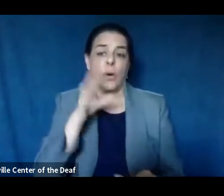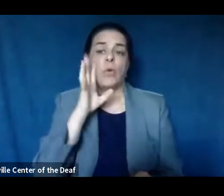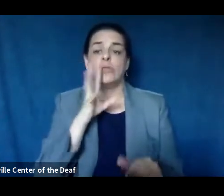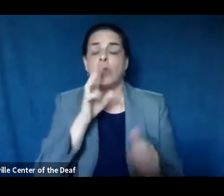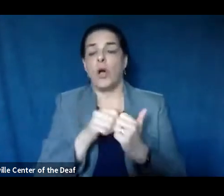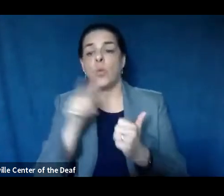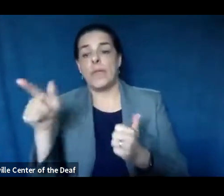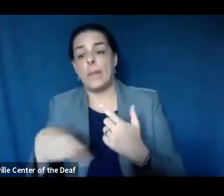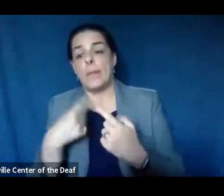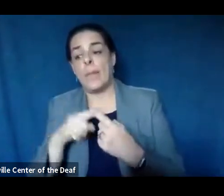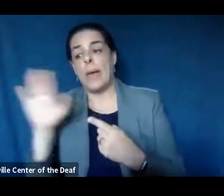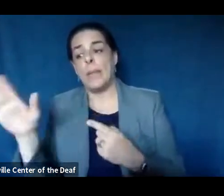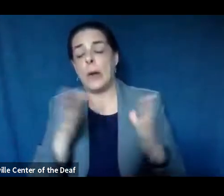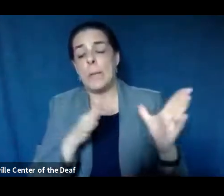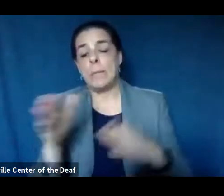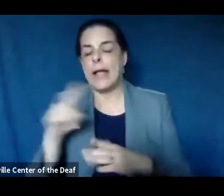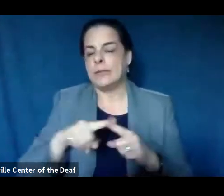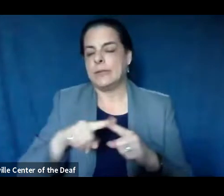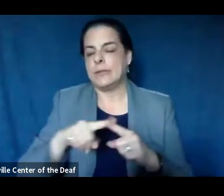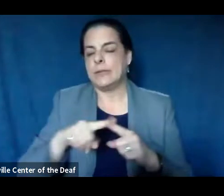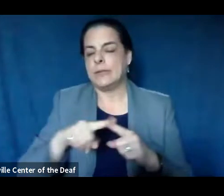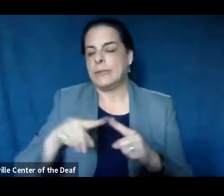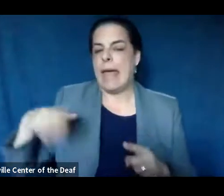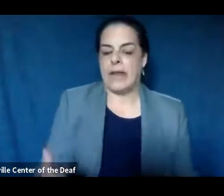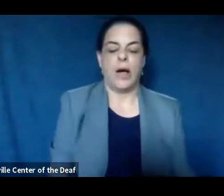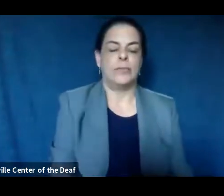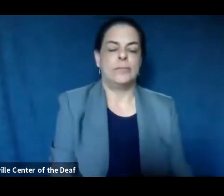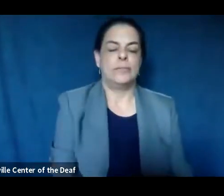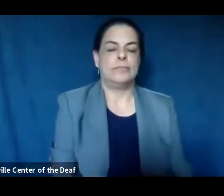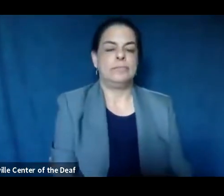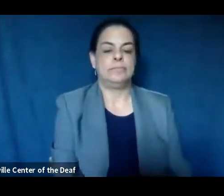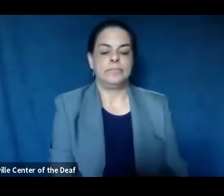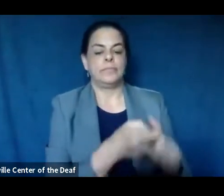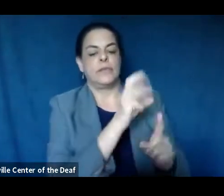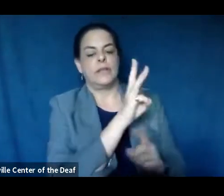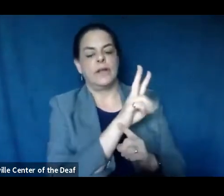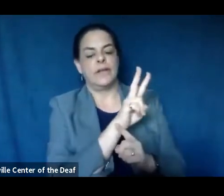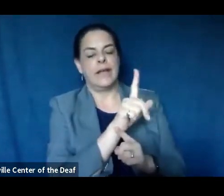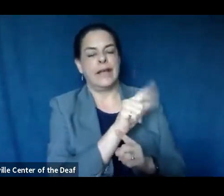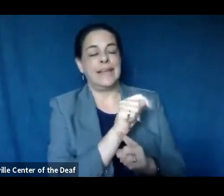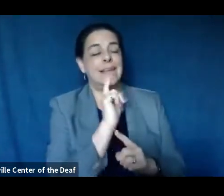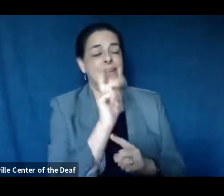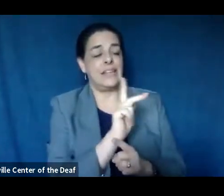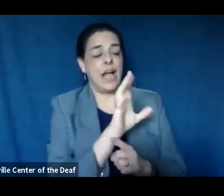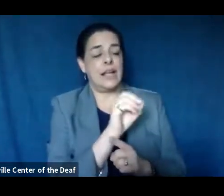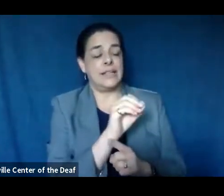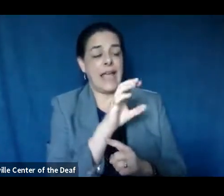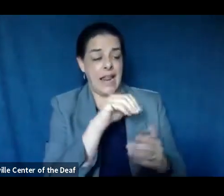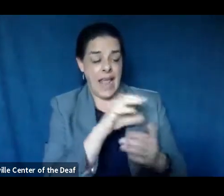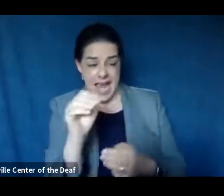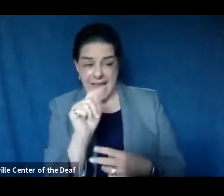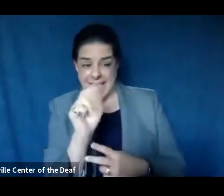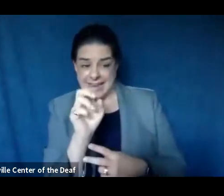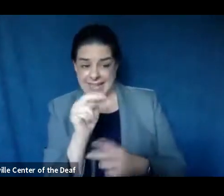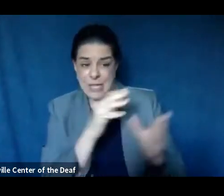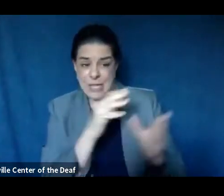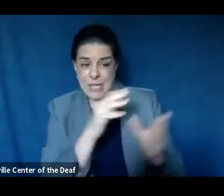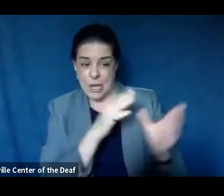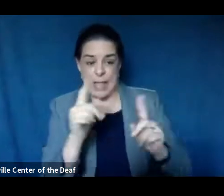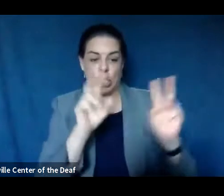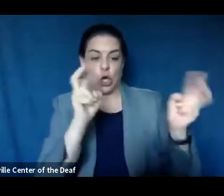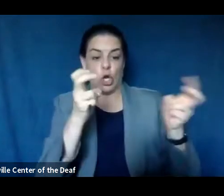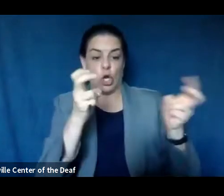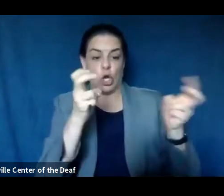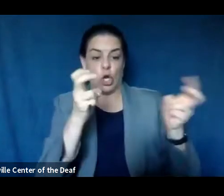with them on their plans, but we haven't at this point. From WVLT, is Knox County and Tennessee going to herd immunity?